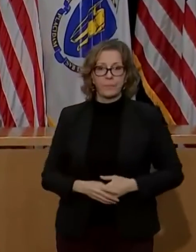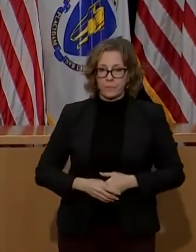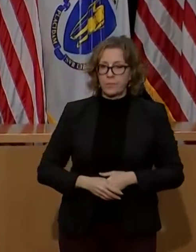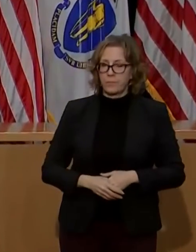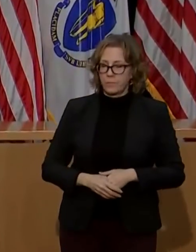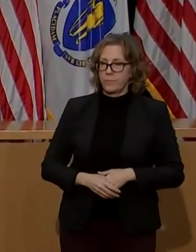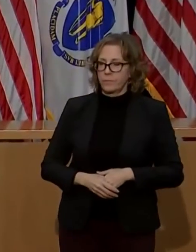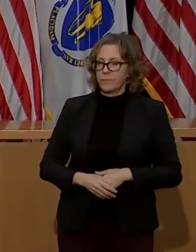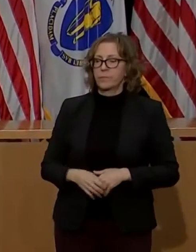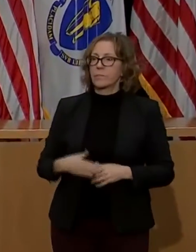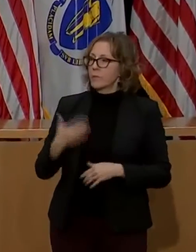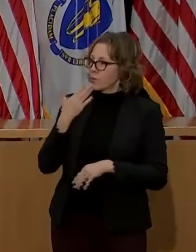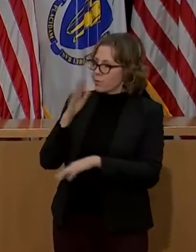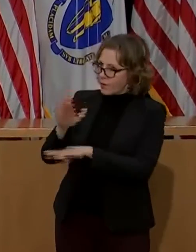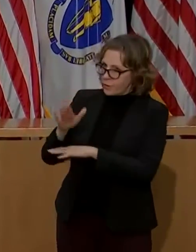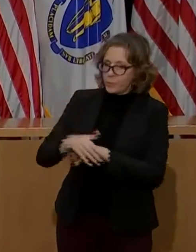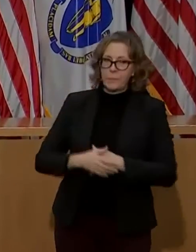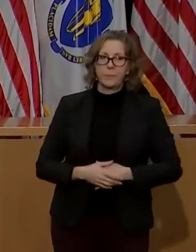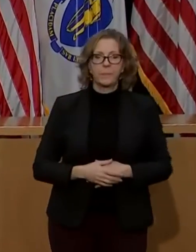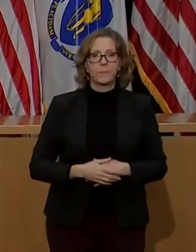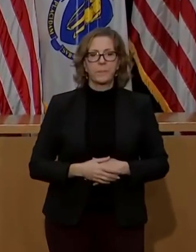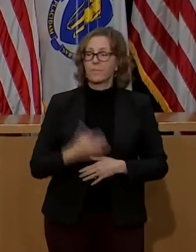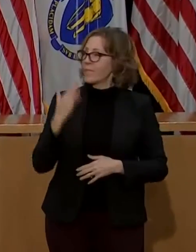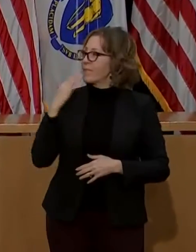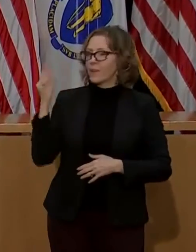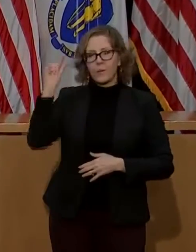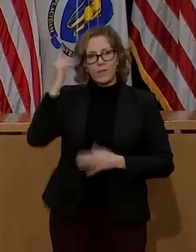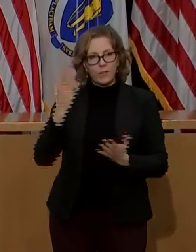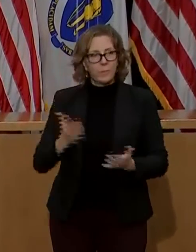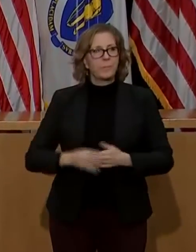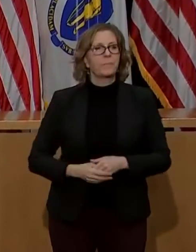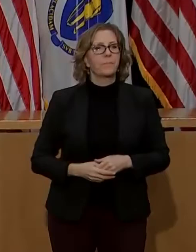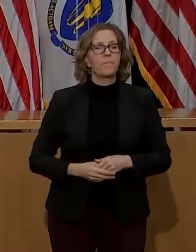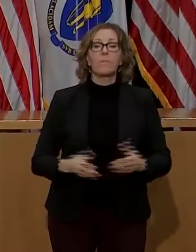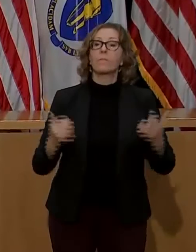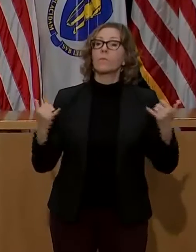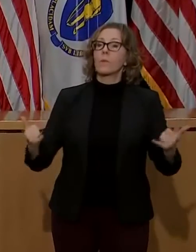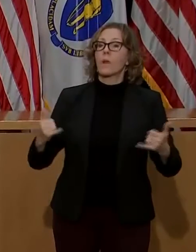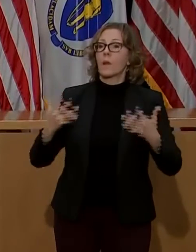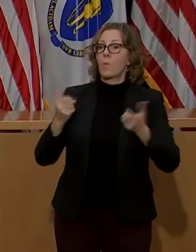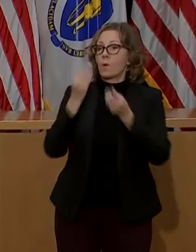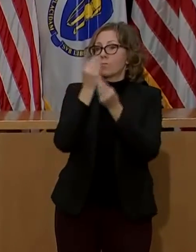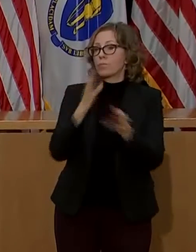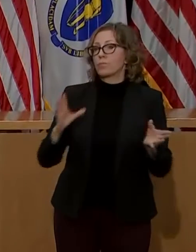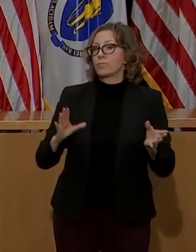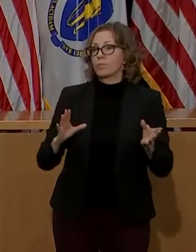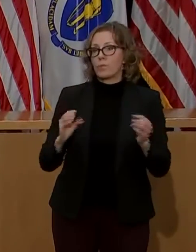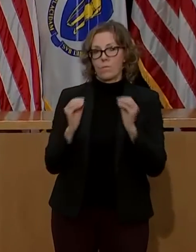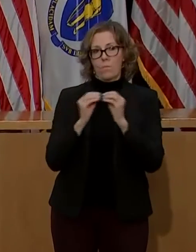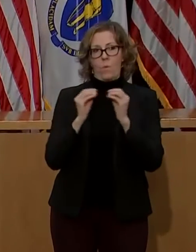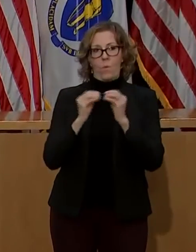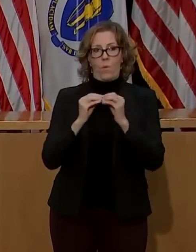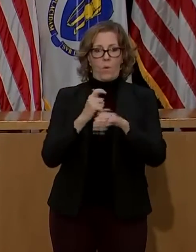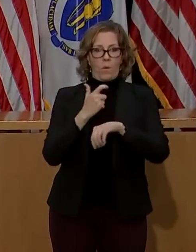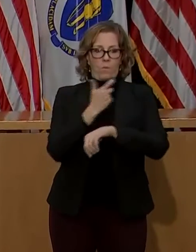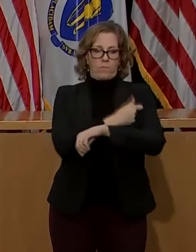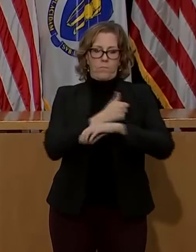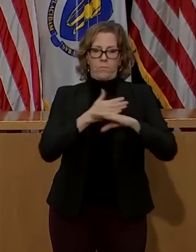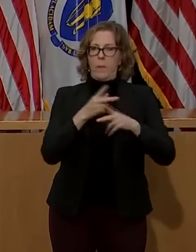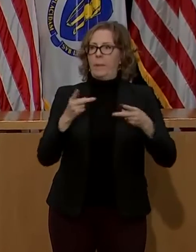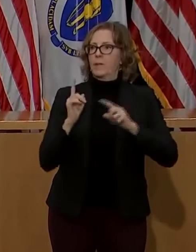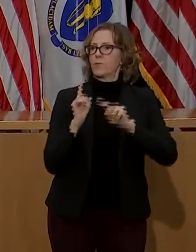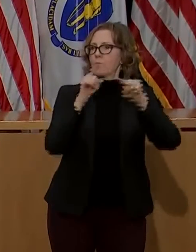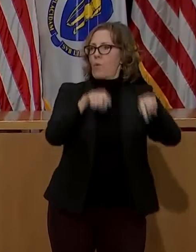Good afternoon. Thank you, Governor. Today, we are pleased to announce more vaccine sites will be available for all residents